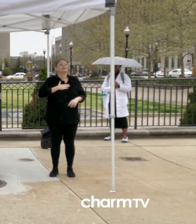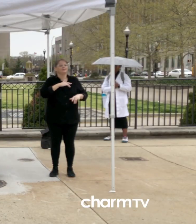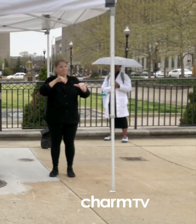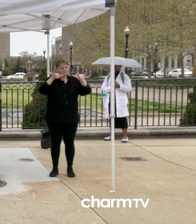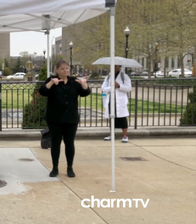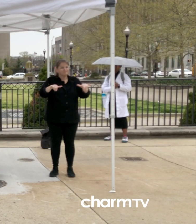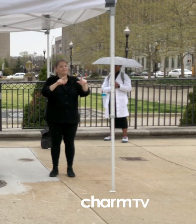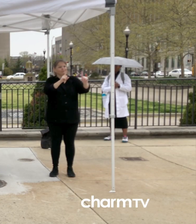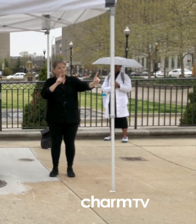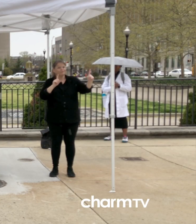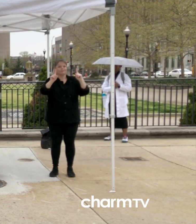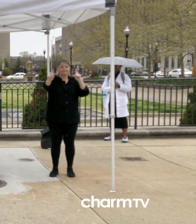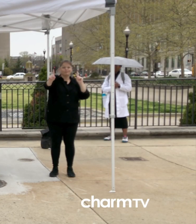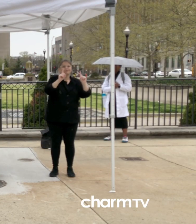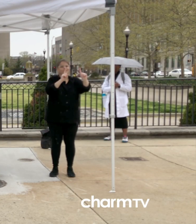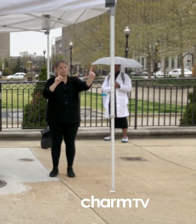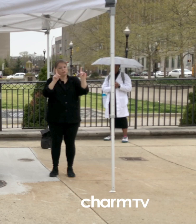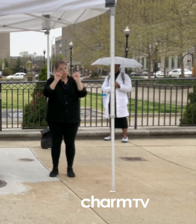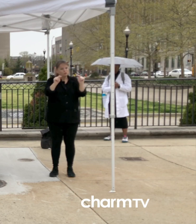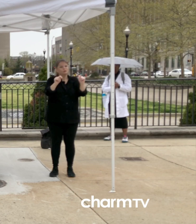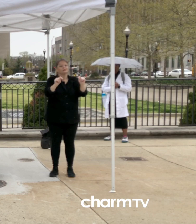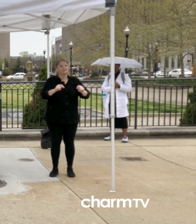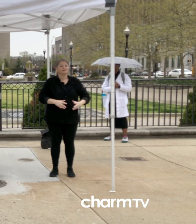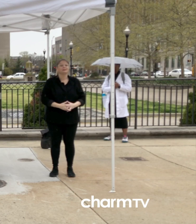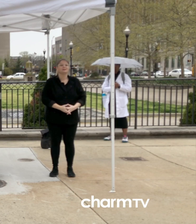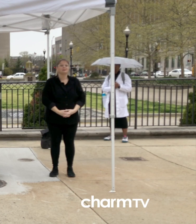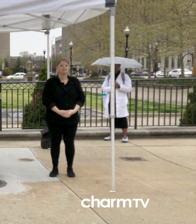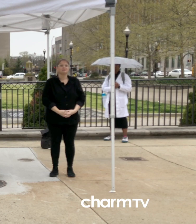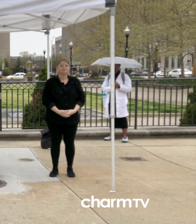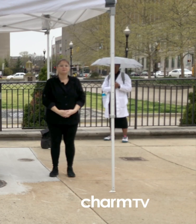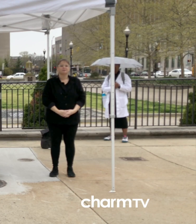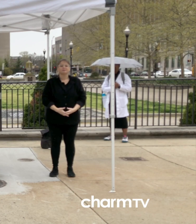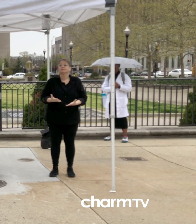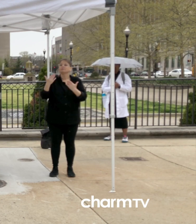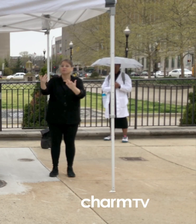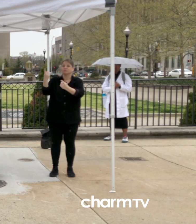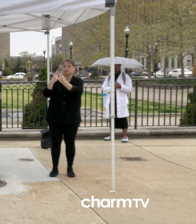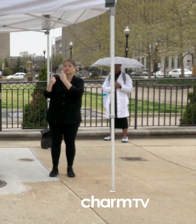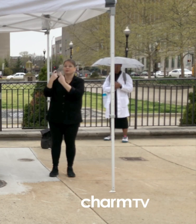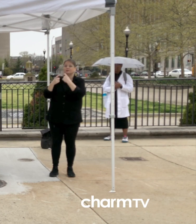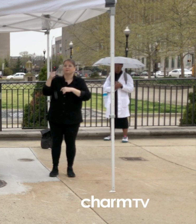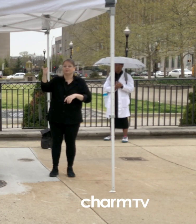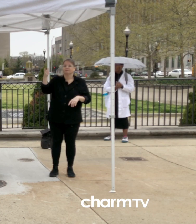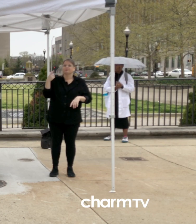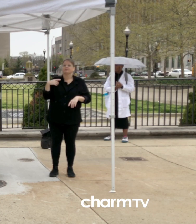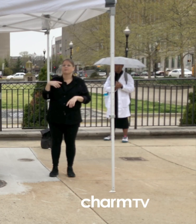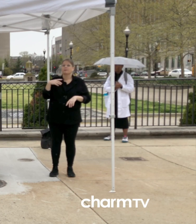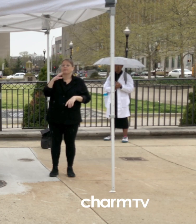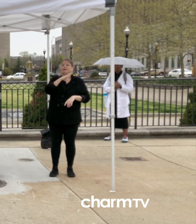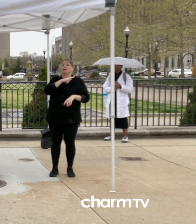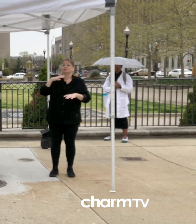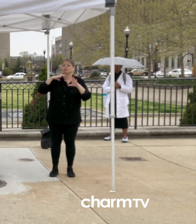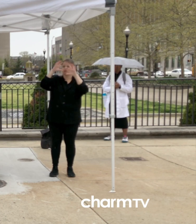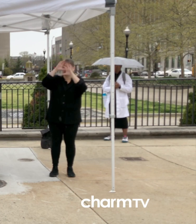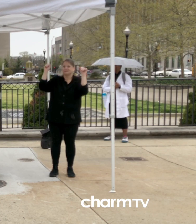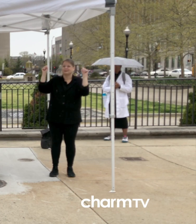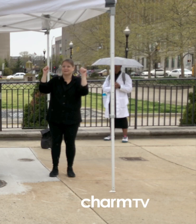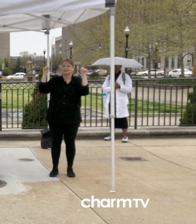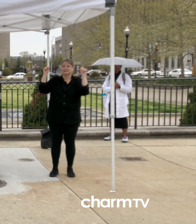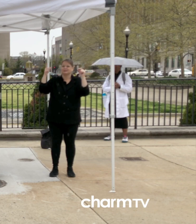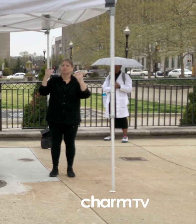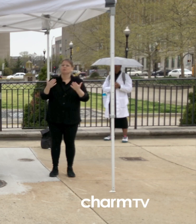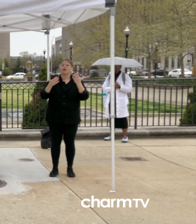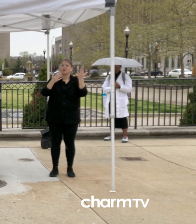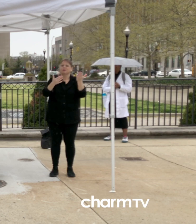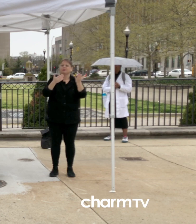Council President today who is using $25 million for the City's Greenland Game Fund for support to people